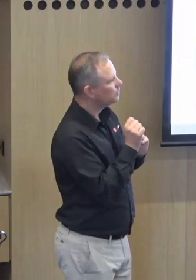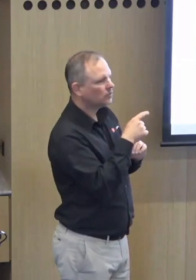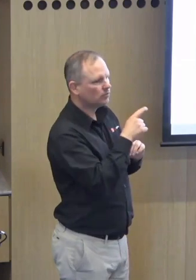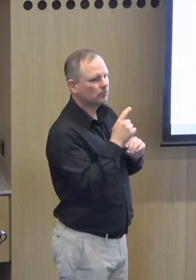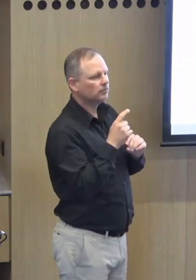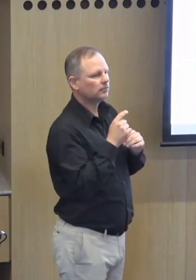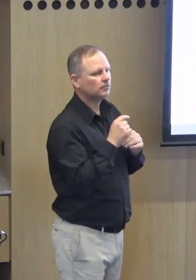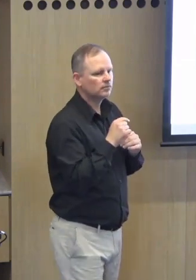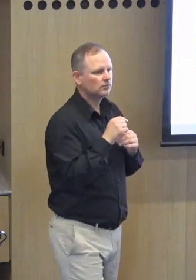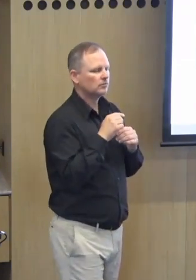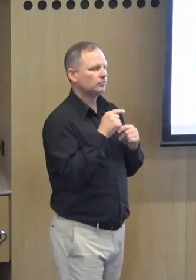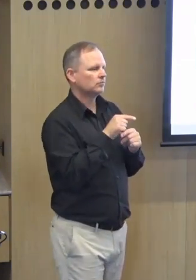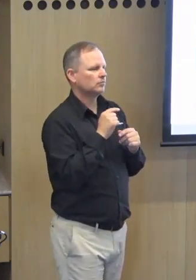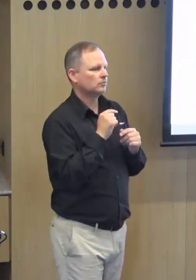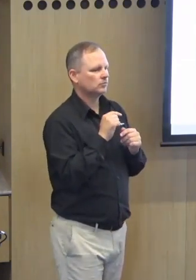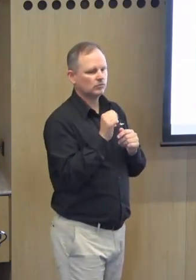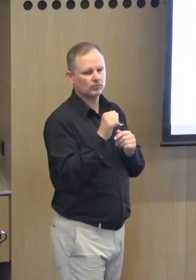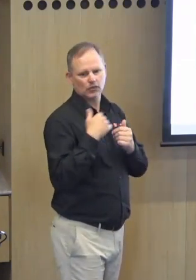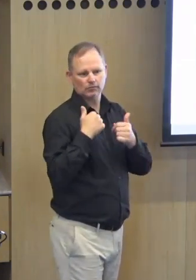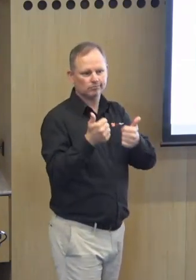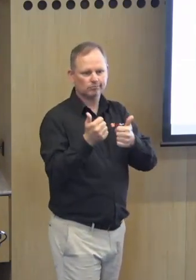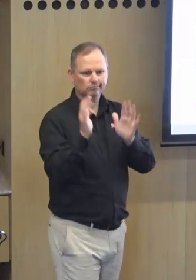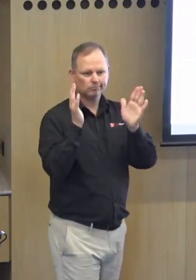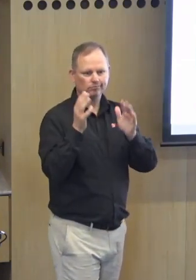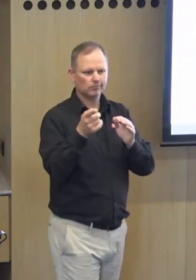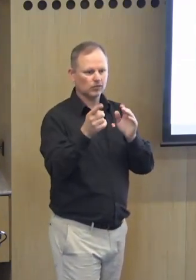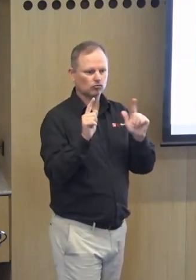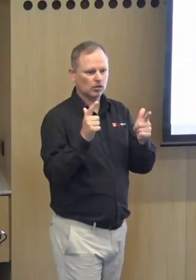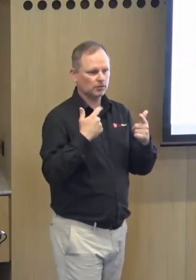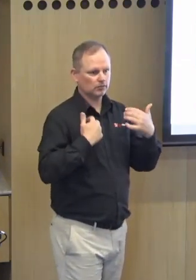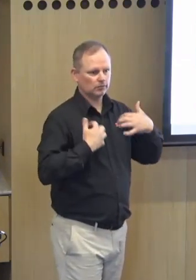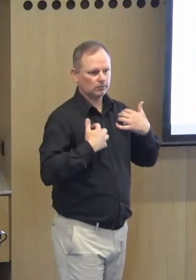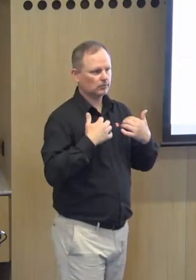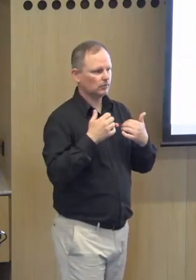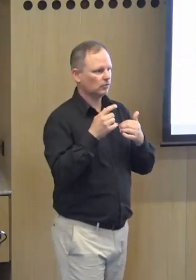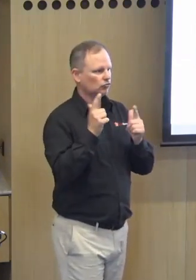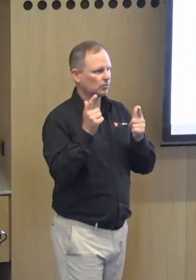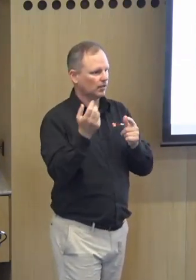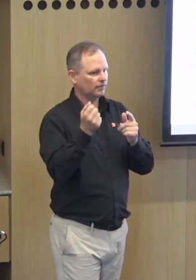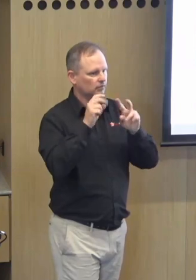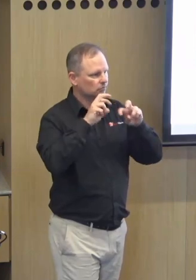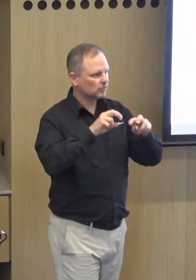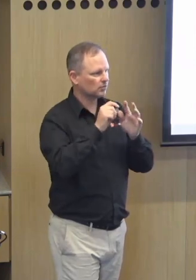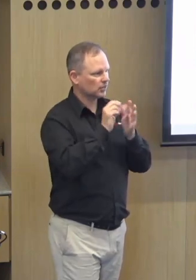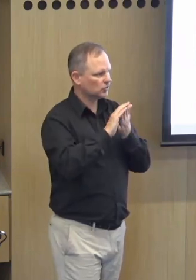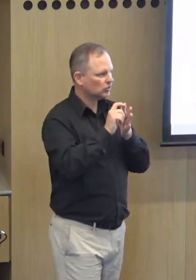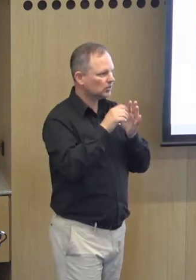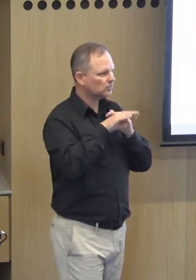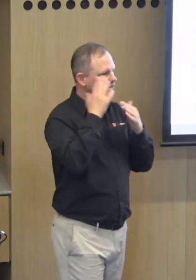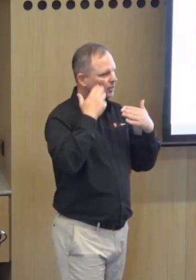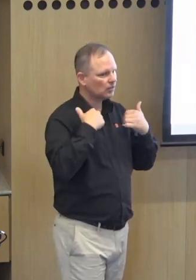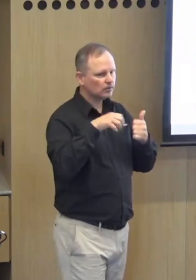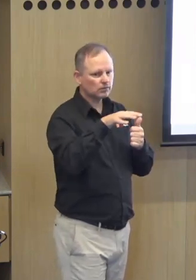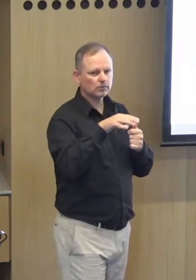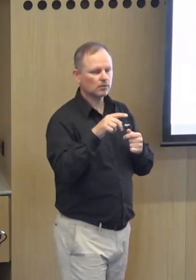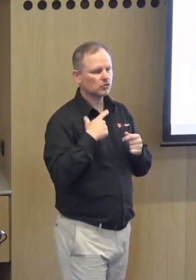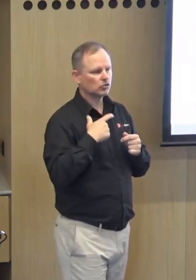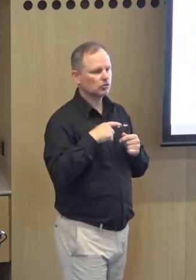is the research and evaluation and i and i applaud the work that rumus has been done because his phd